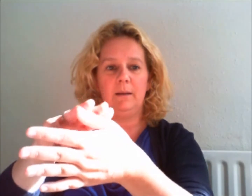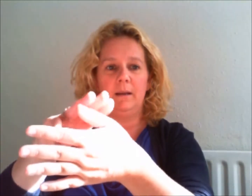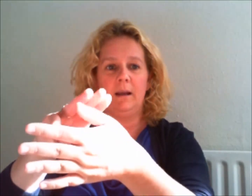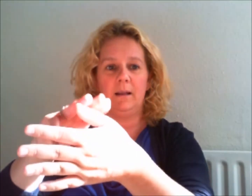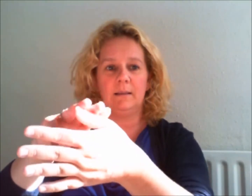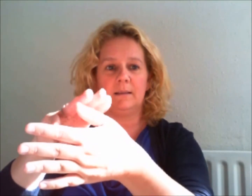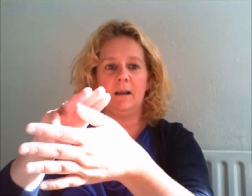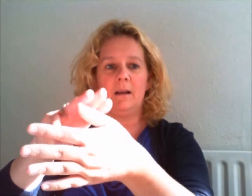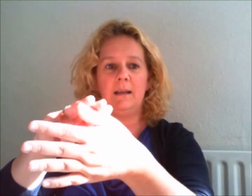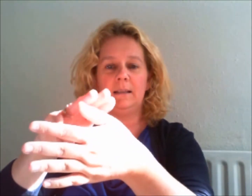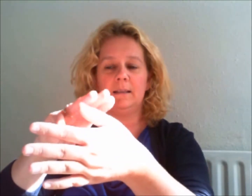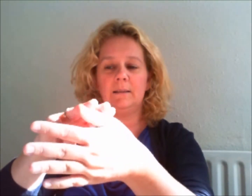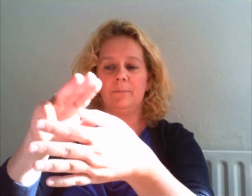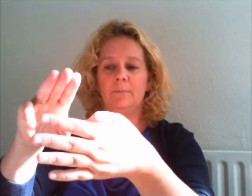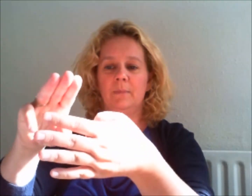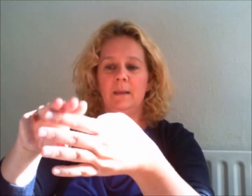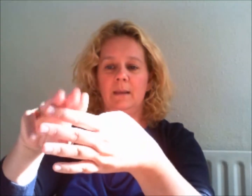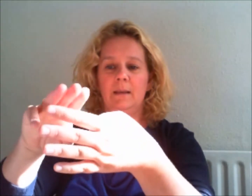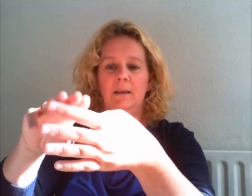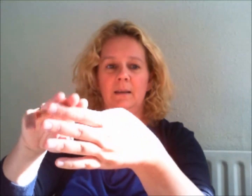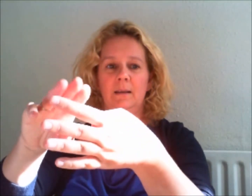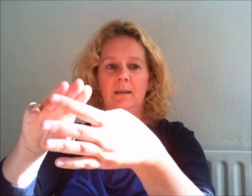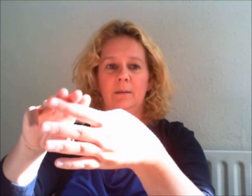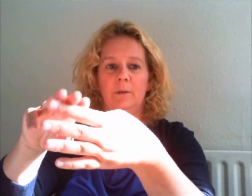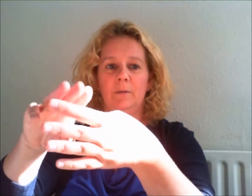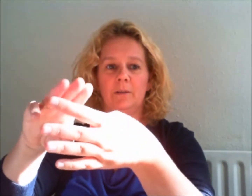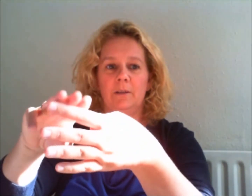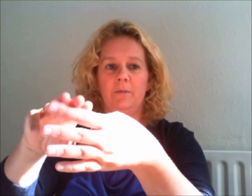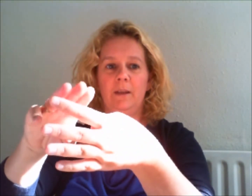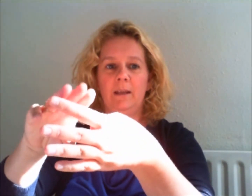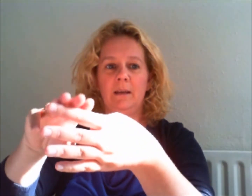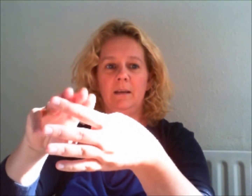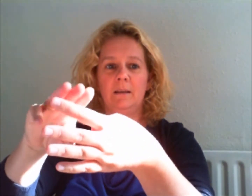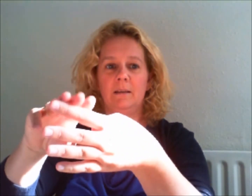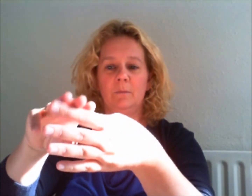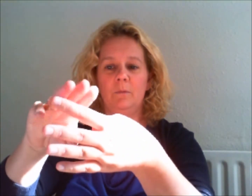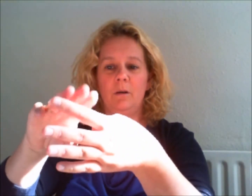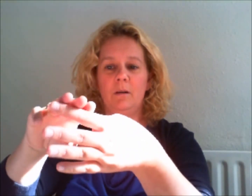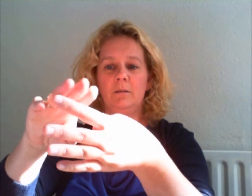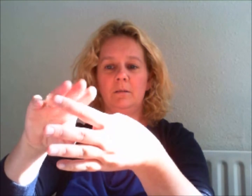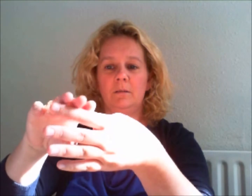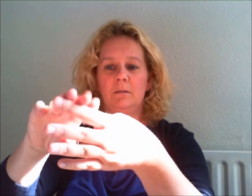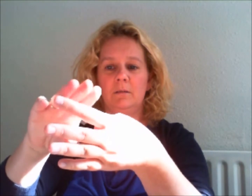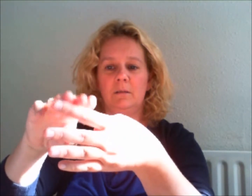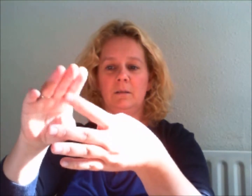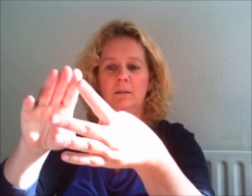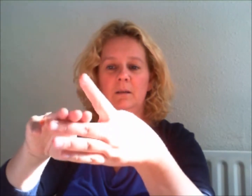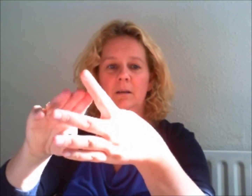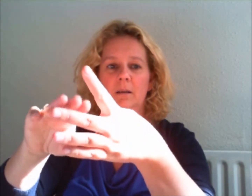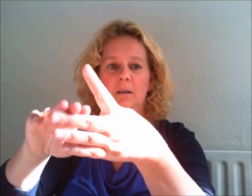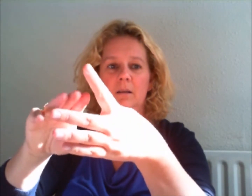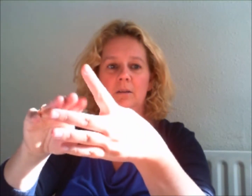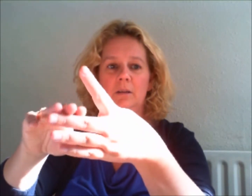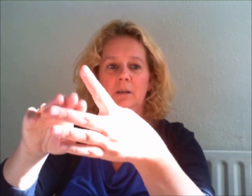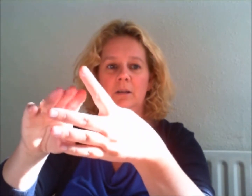at the side. Move on to the fingers. One, two,